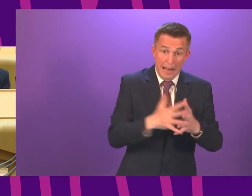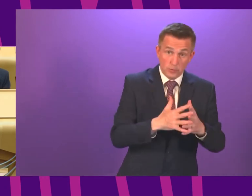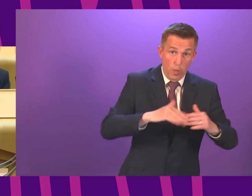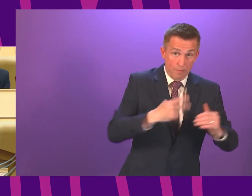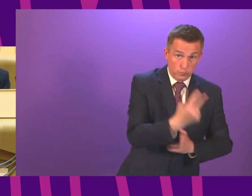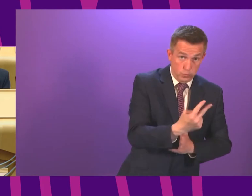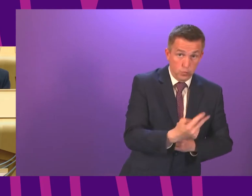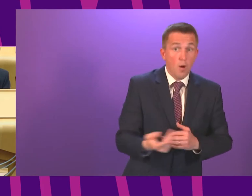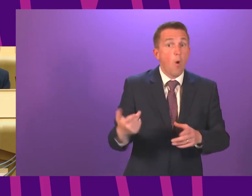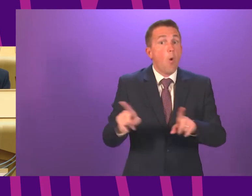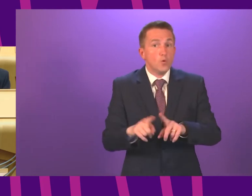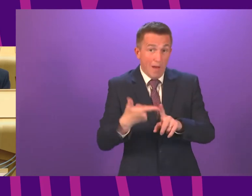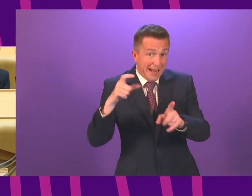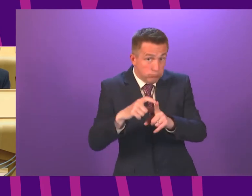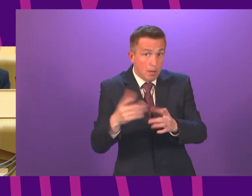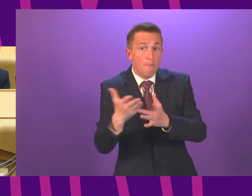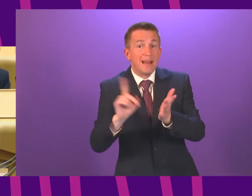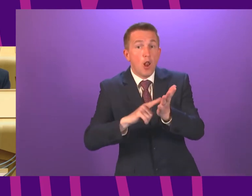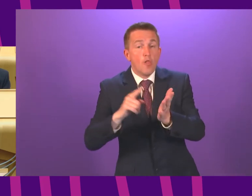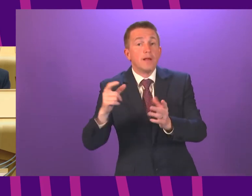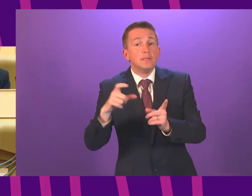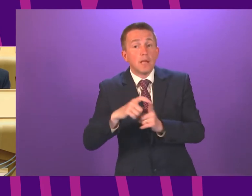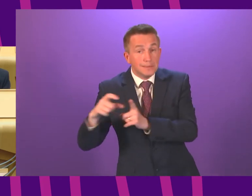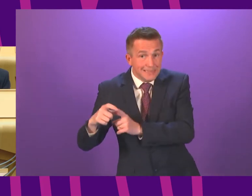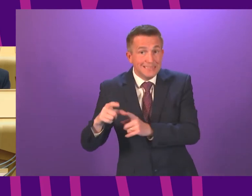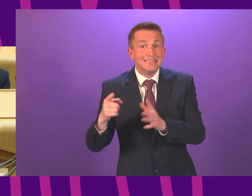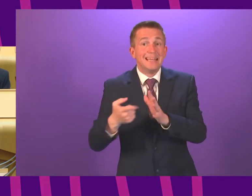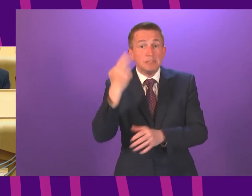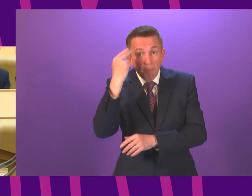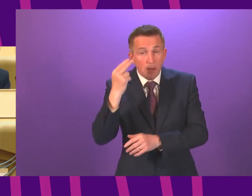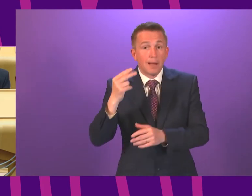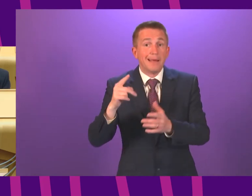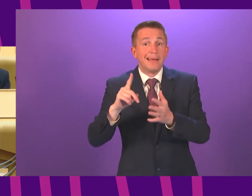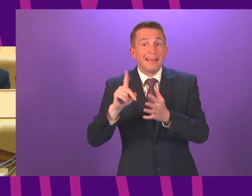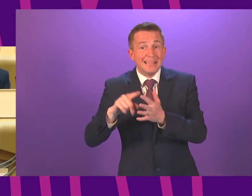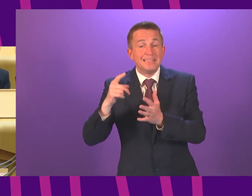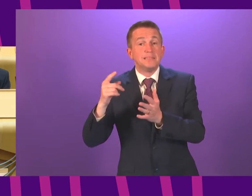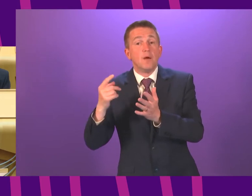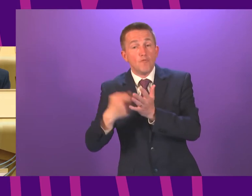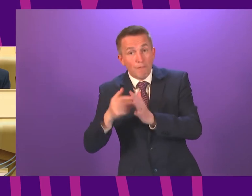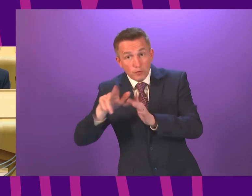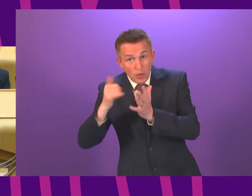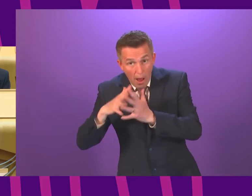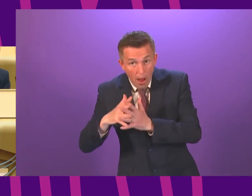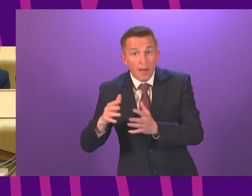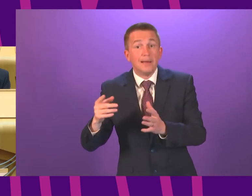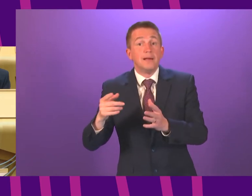applies to Edinburgh and Midlothian, Dundee, Eastern Bartonshire, Renfrewshire and East Renfrewshire, the three Ayrshires, North and South